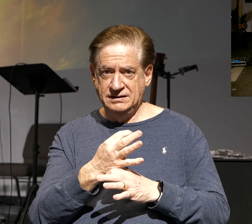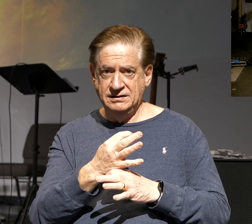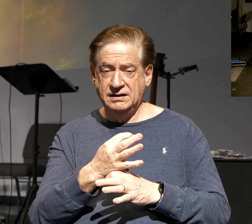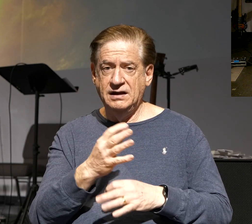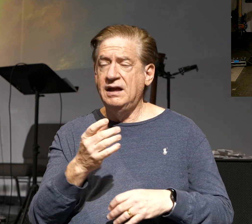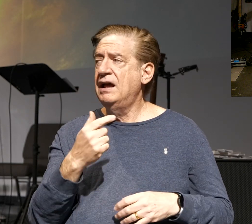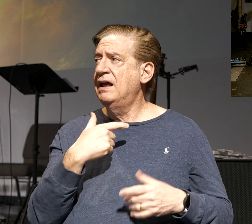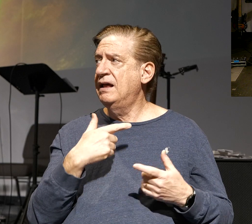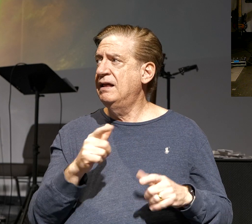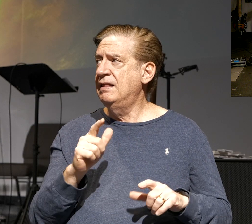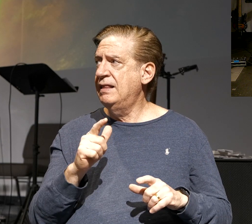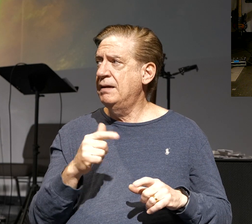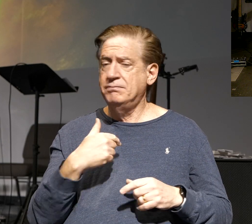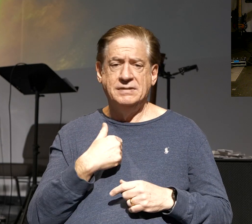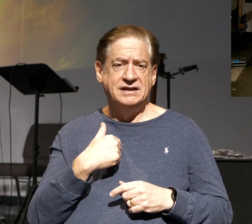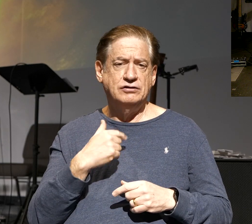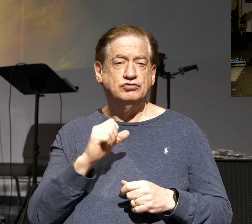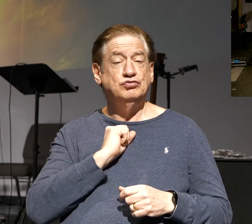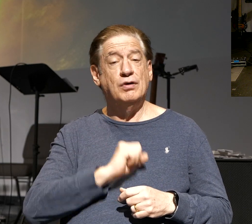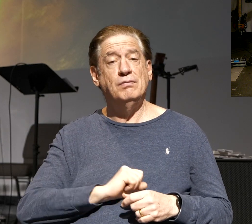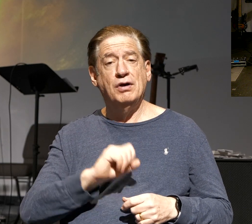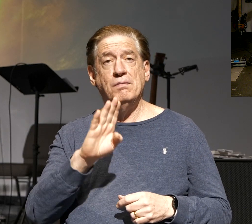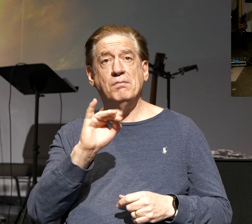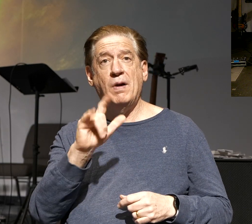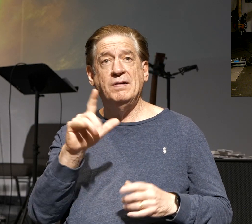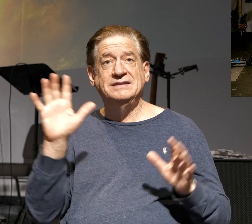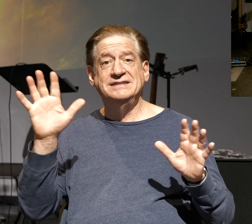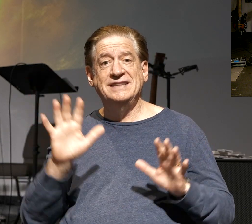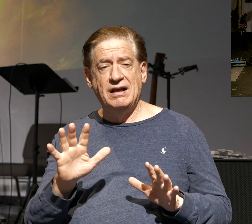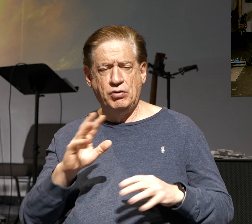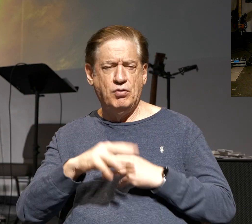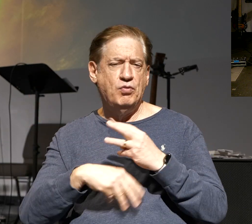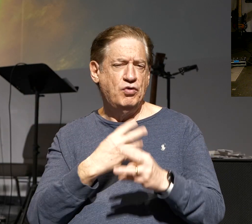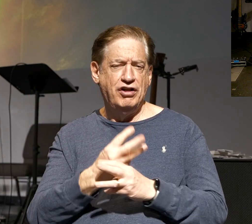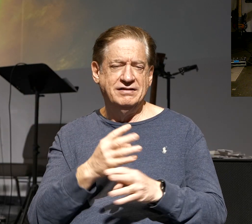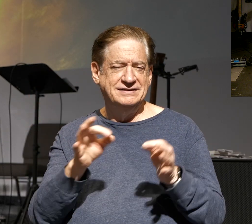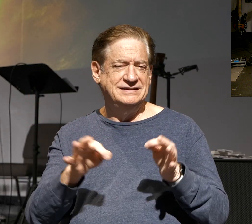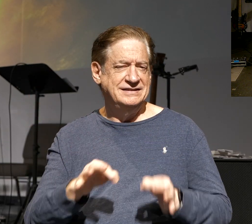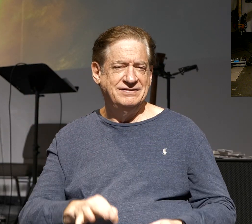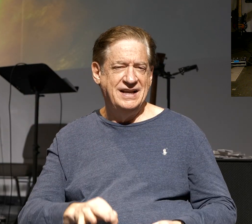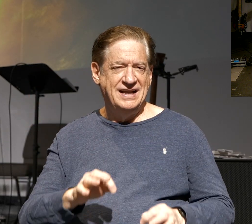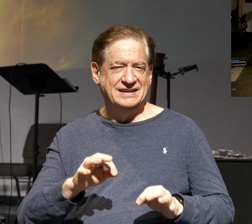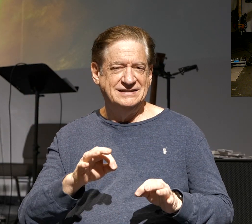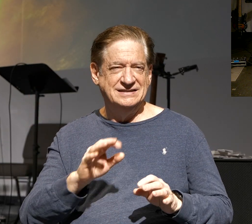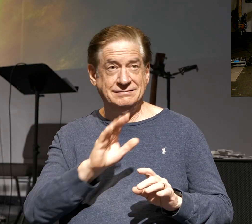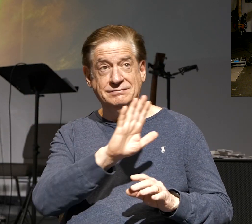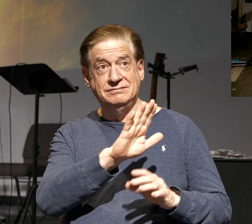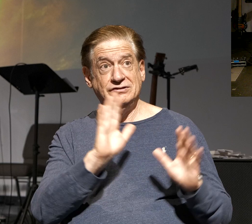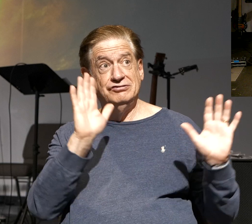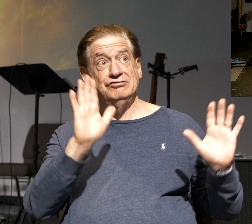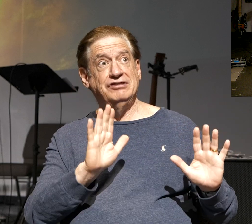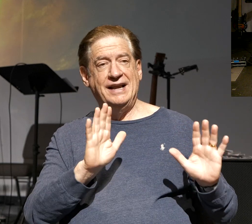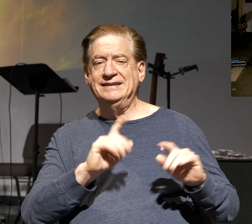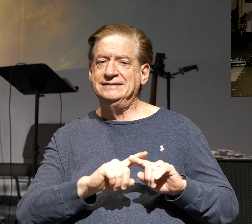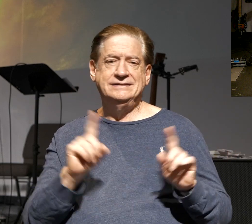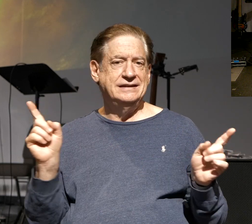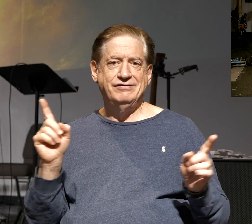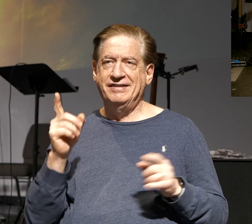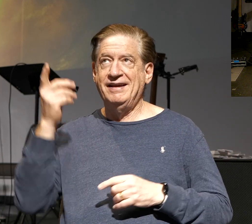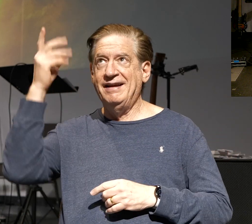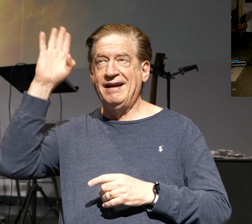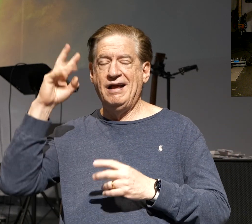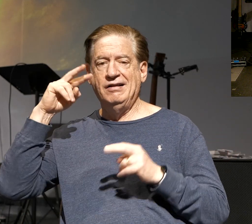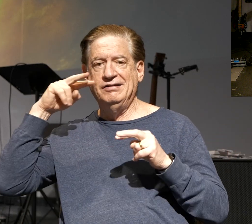just say this, that the world defines greatness different from God. Would you agree with that? Yeah, no doubt about it.